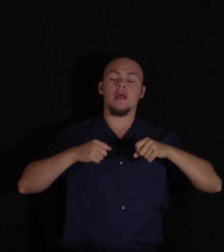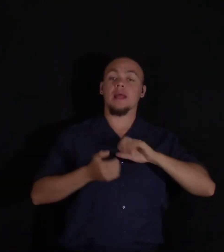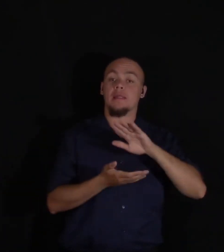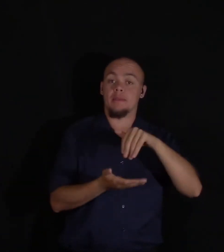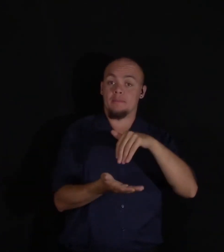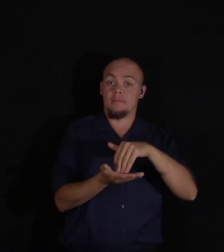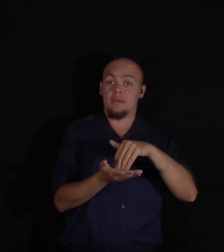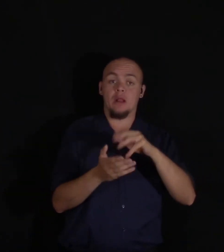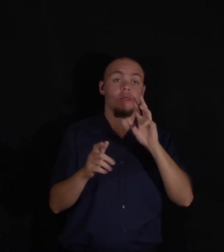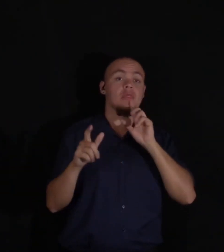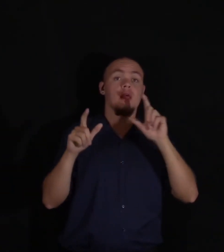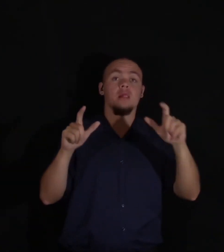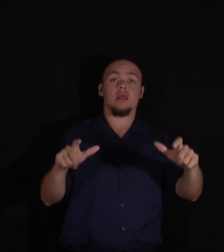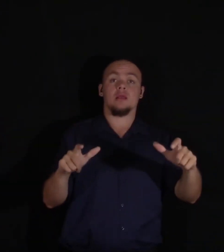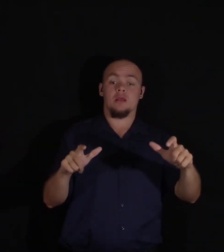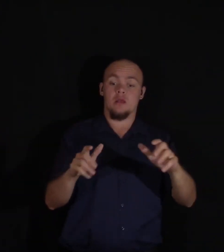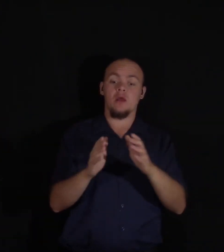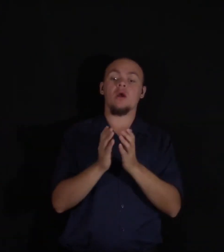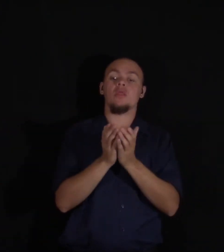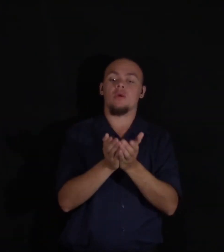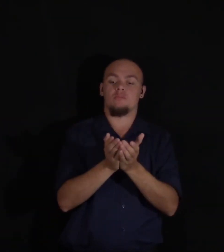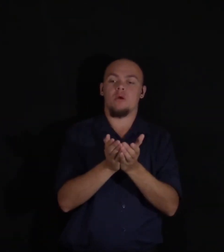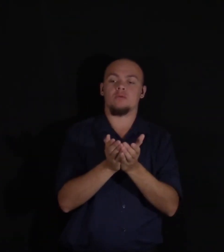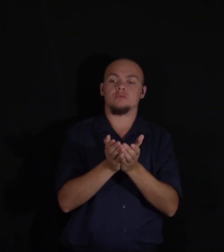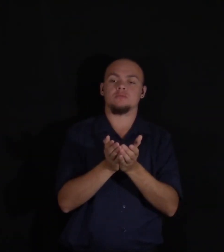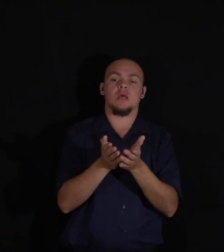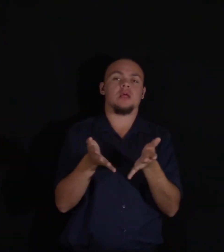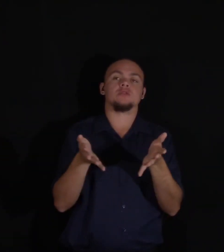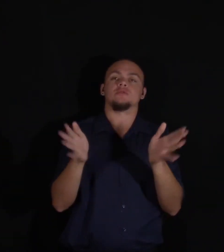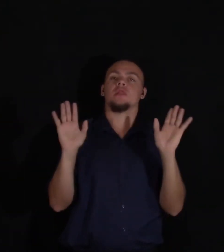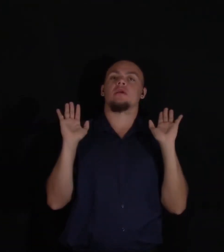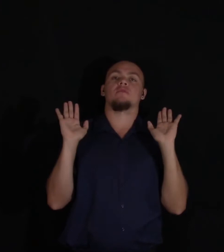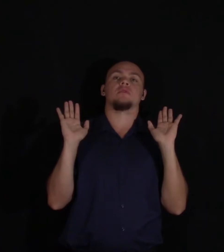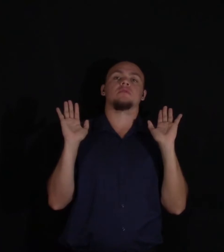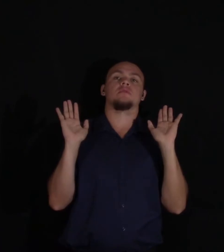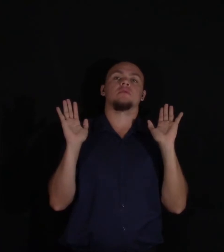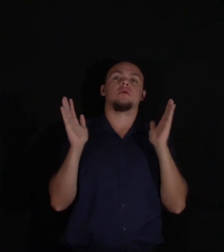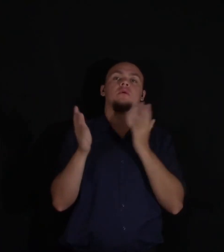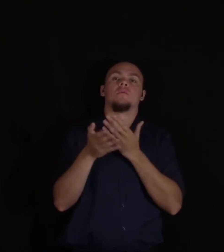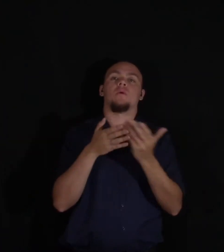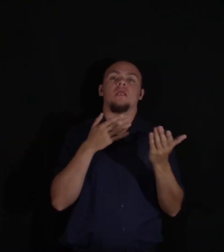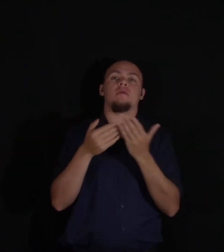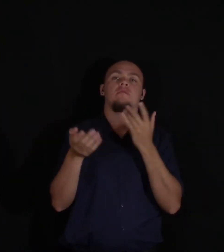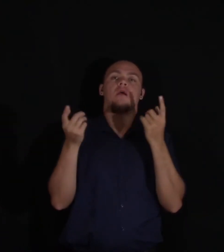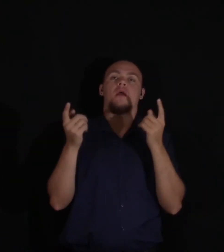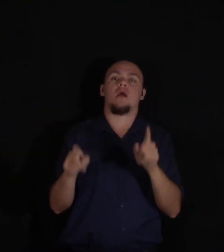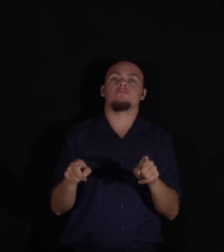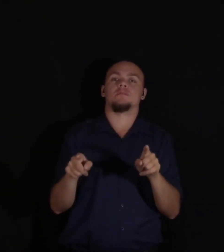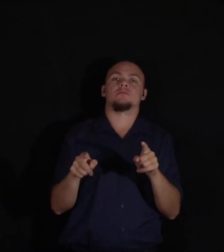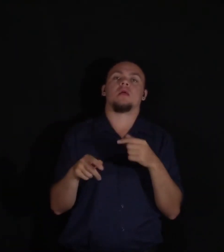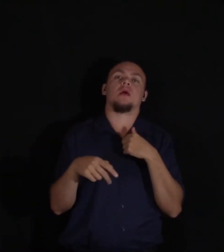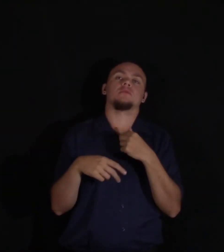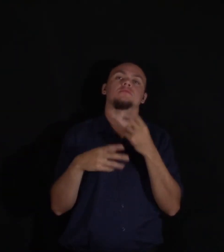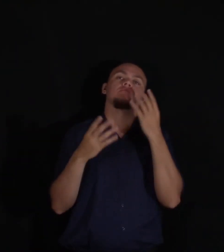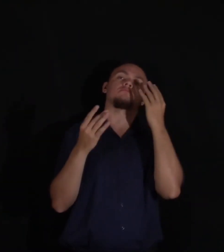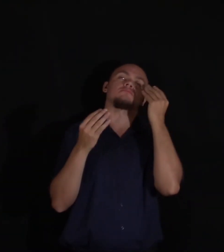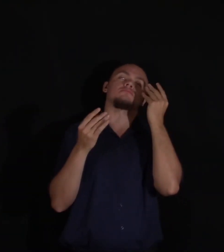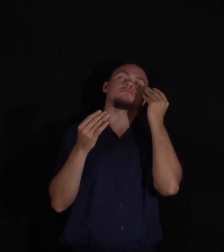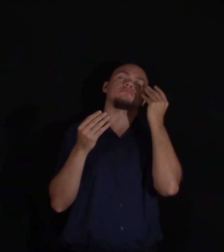I left the boat to pursue its own course, and gave way to my own miserable reflections. I was